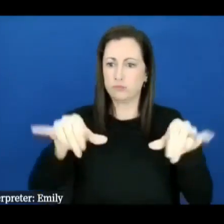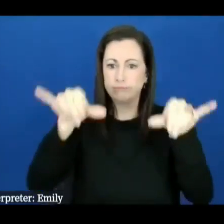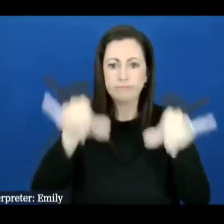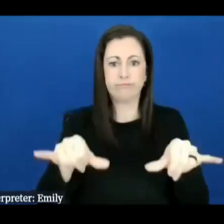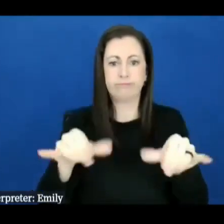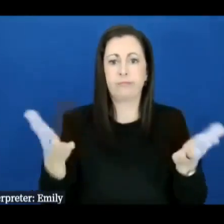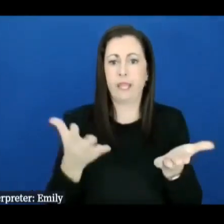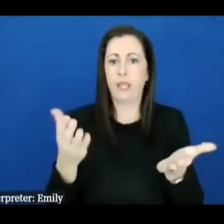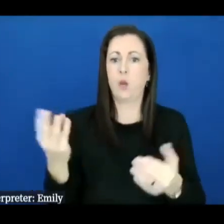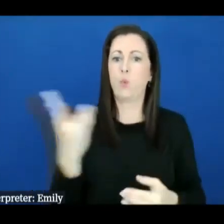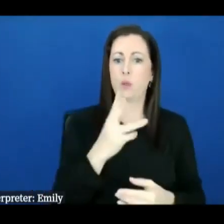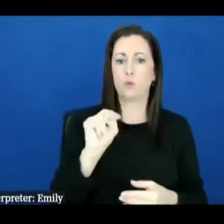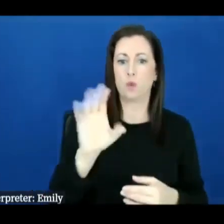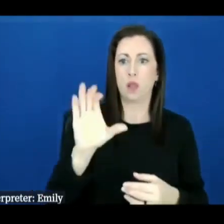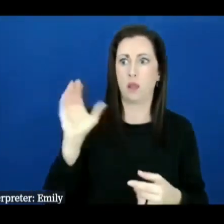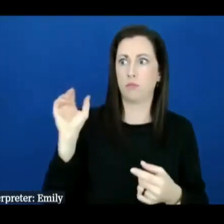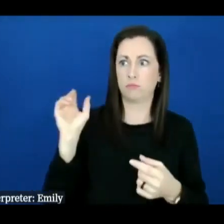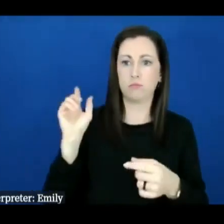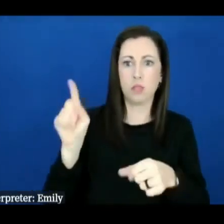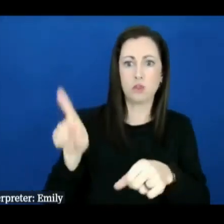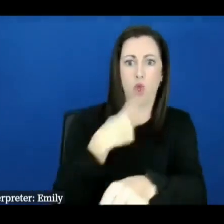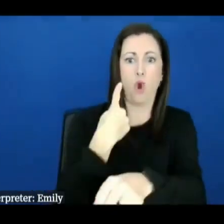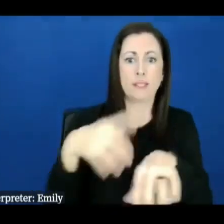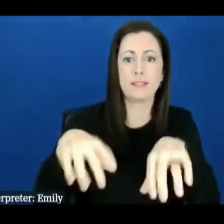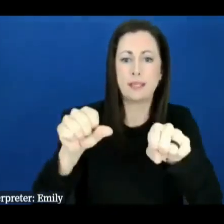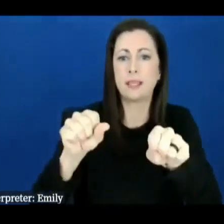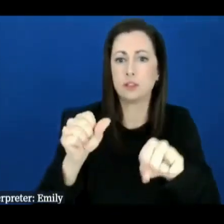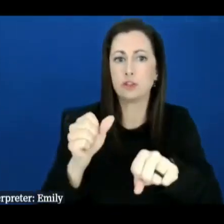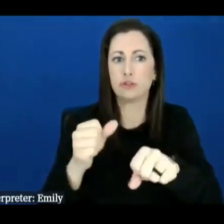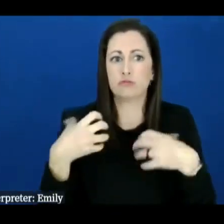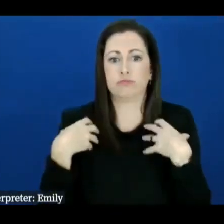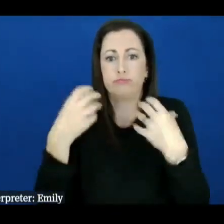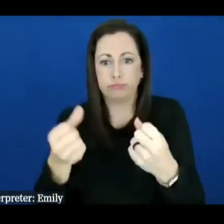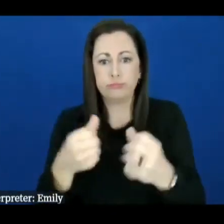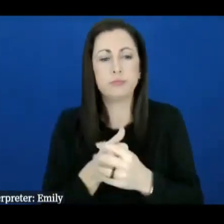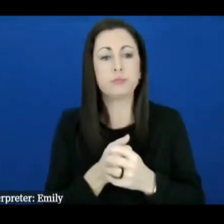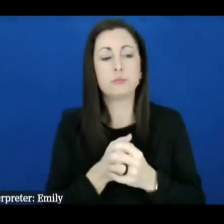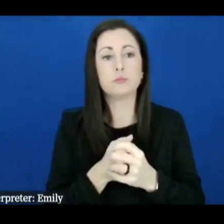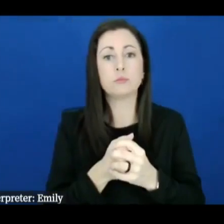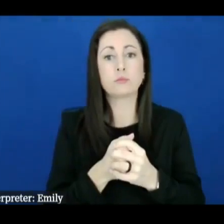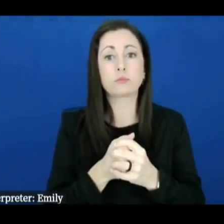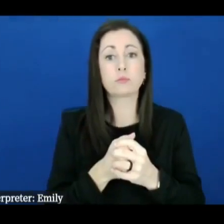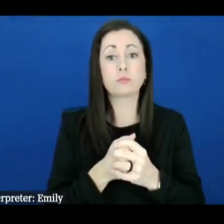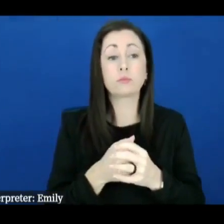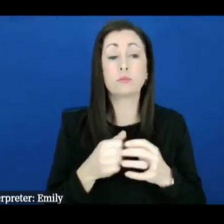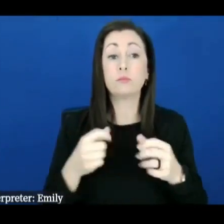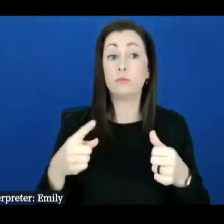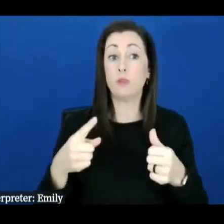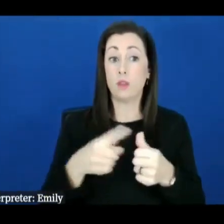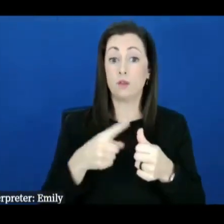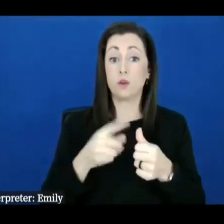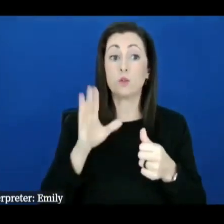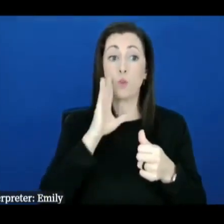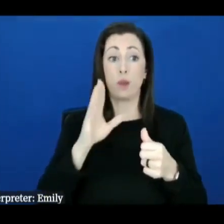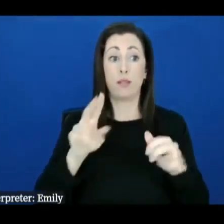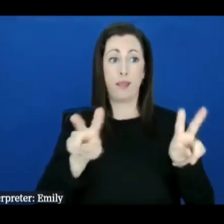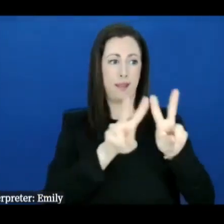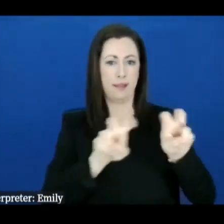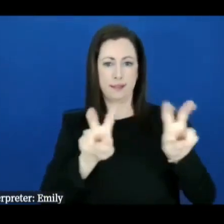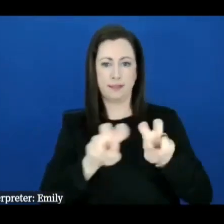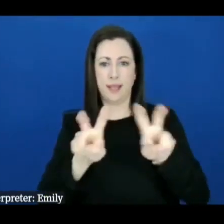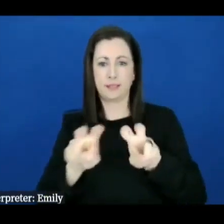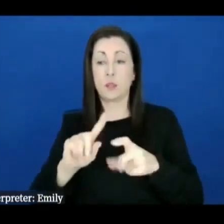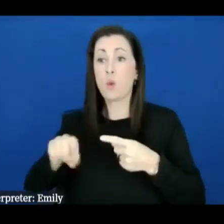the temporary power mission alone uh essentially what it is is uh the first they'll go on and do assessments when asked to do